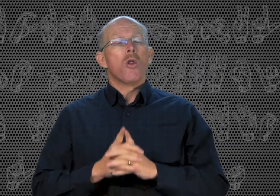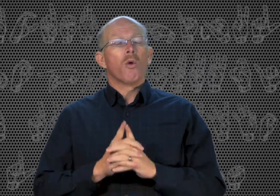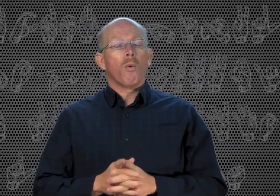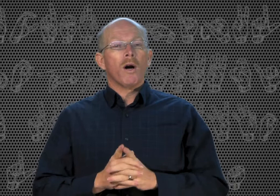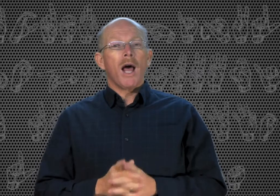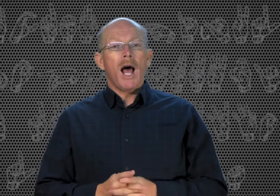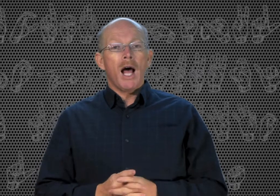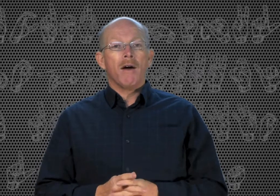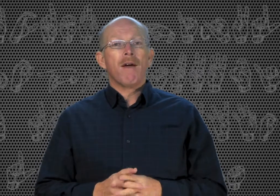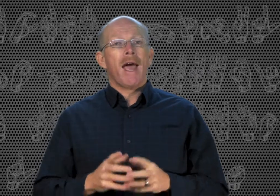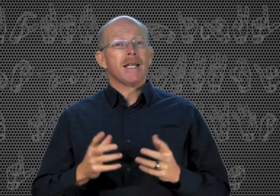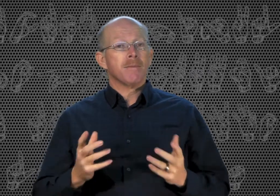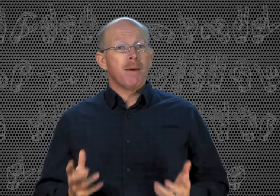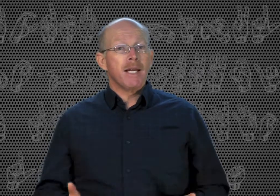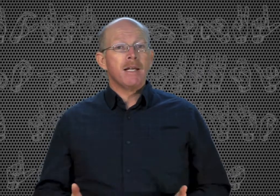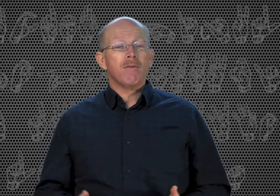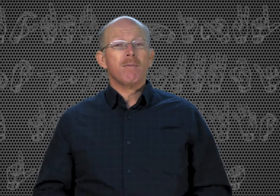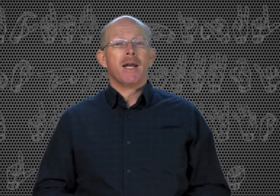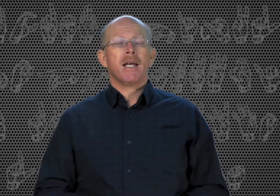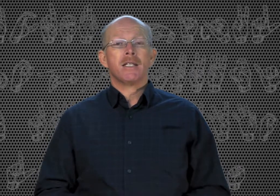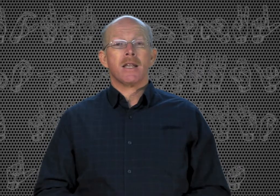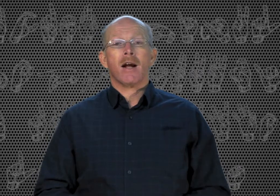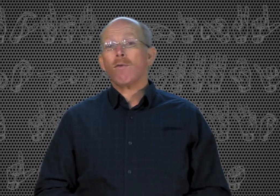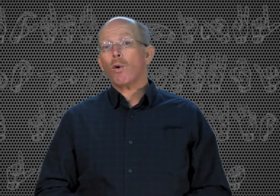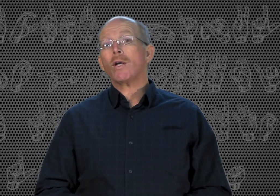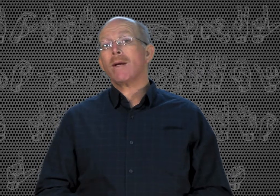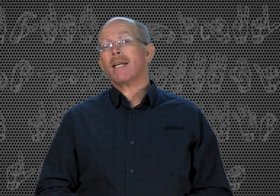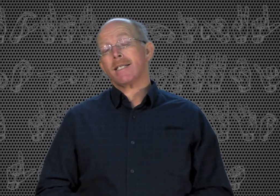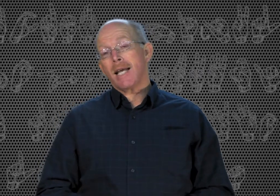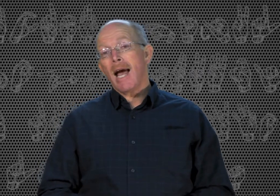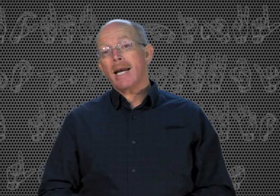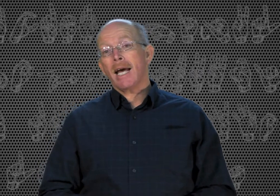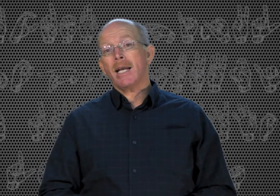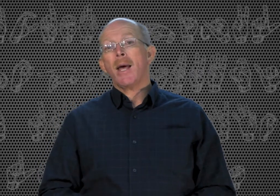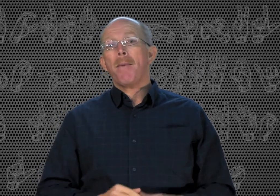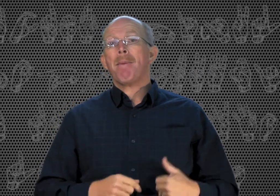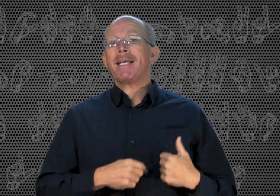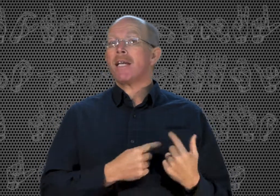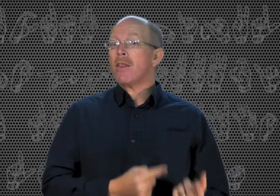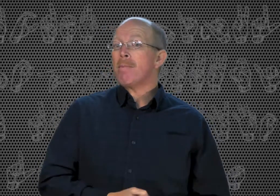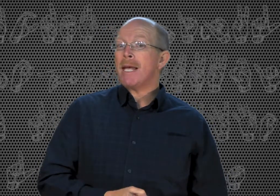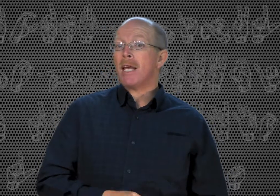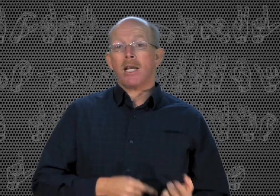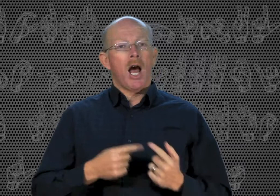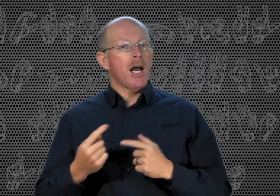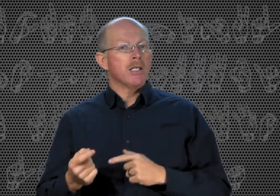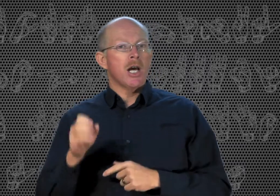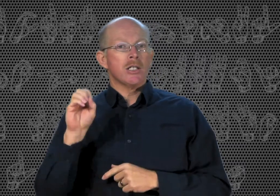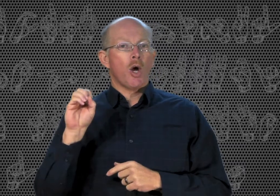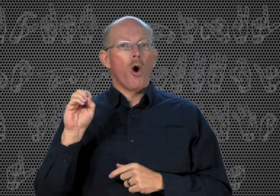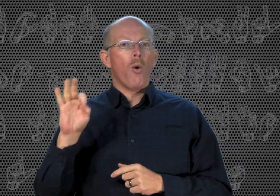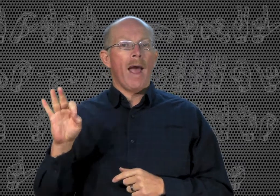The word of has many different meanings. And therefore you need to sign it based on the meaning. Not just of.